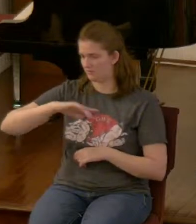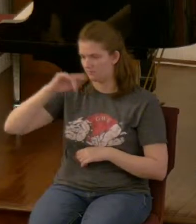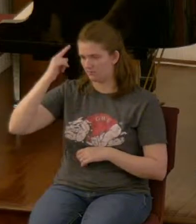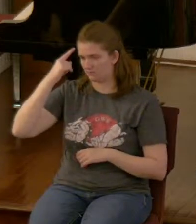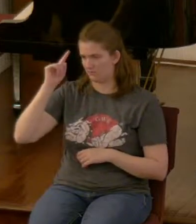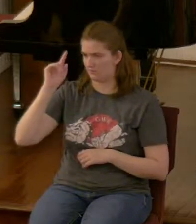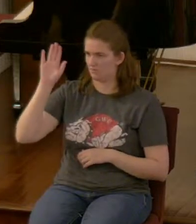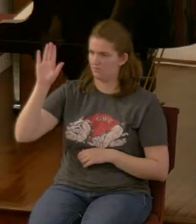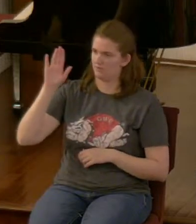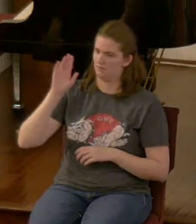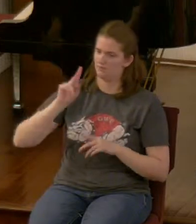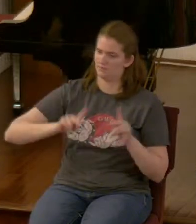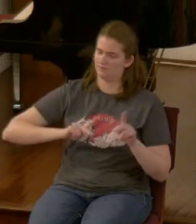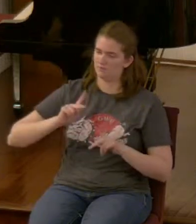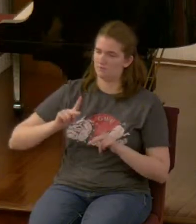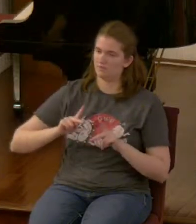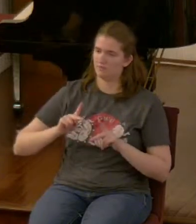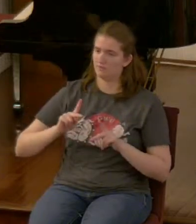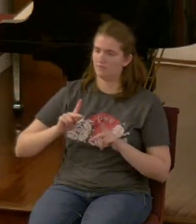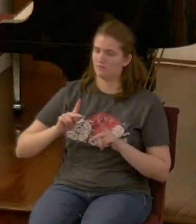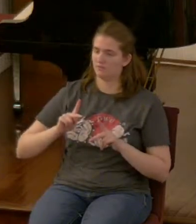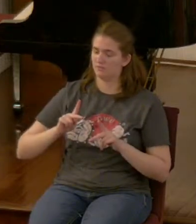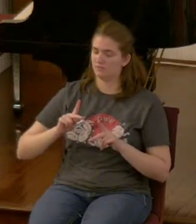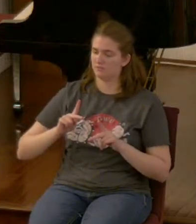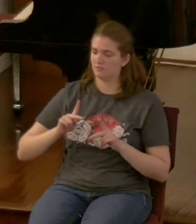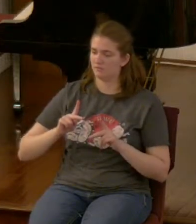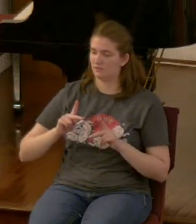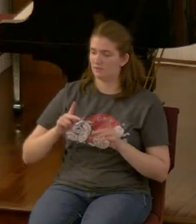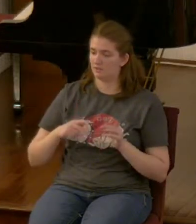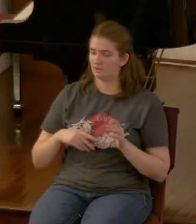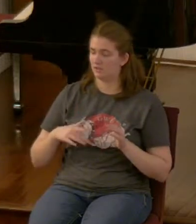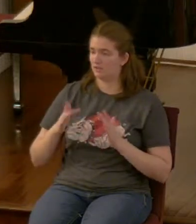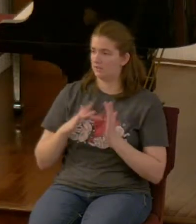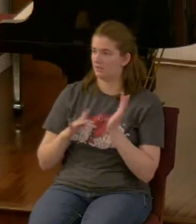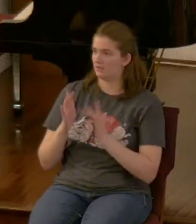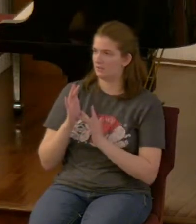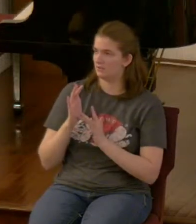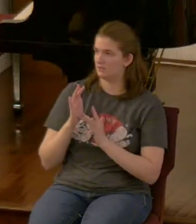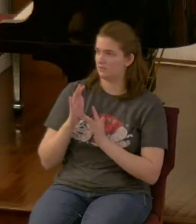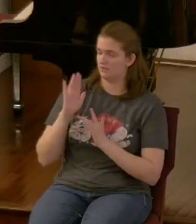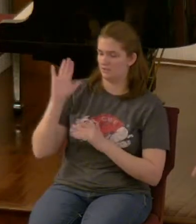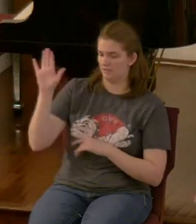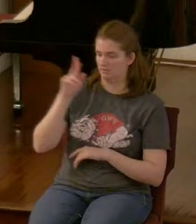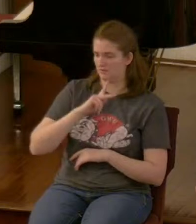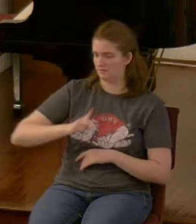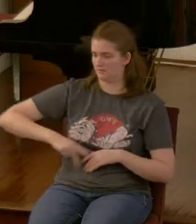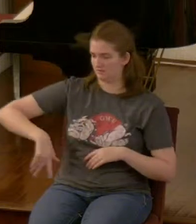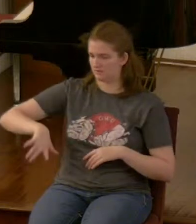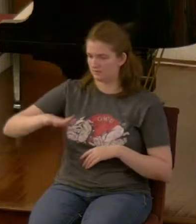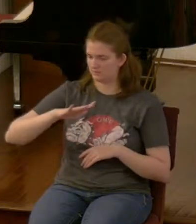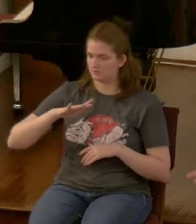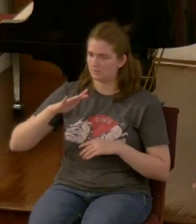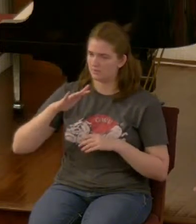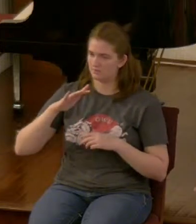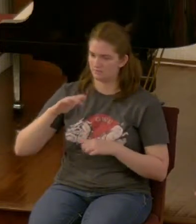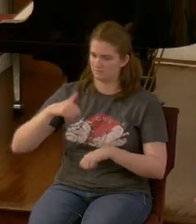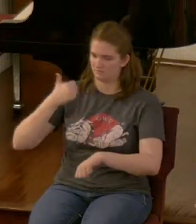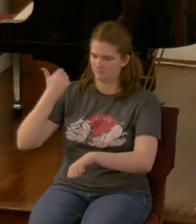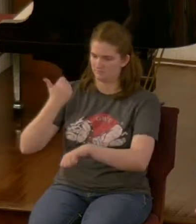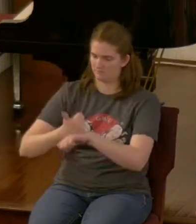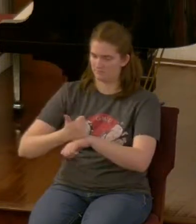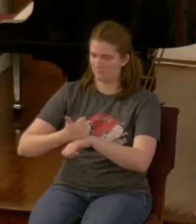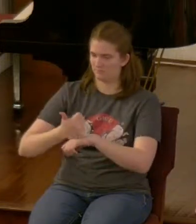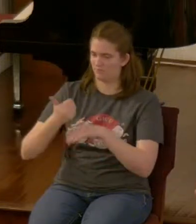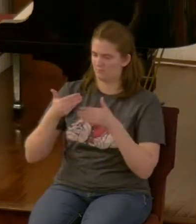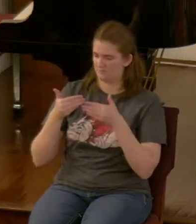because the kingdom of Jesus immediately secedes the fourth kingdom no event in the past answers the prediction in the